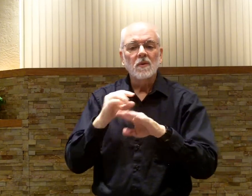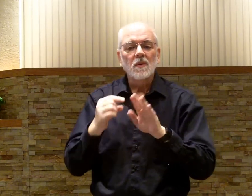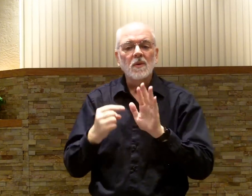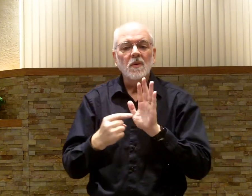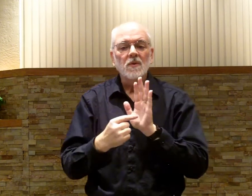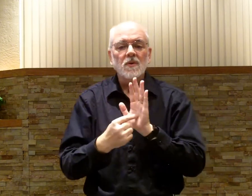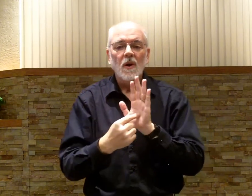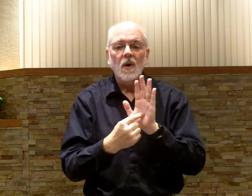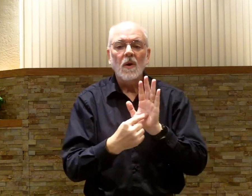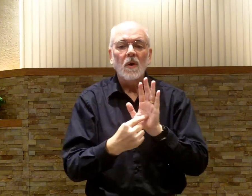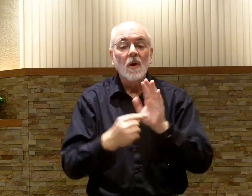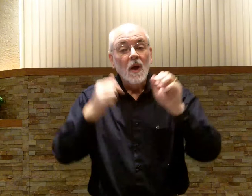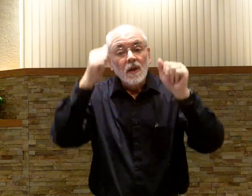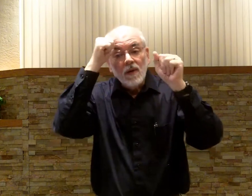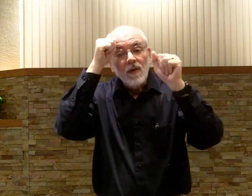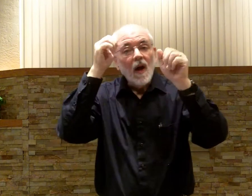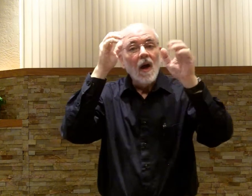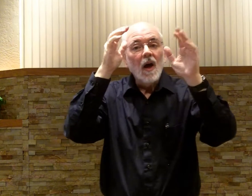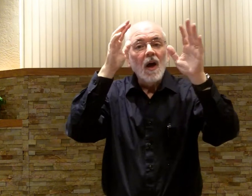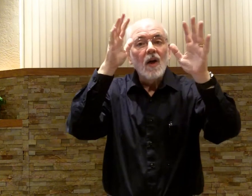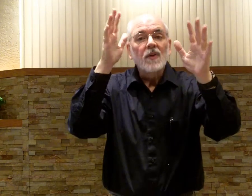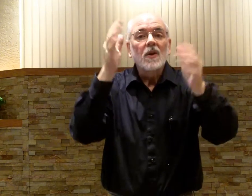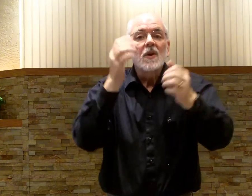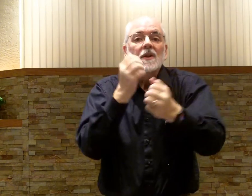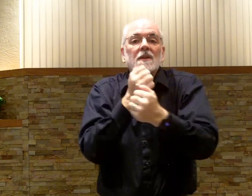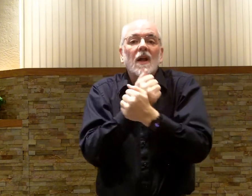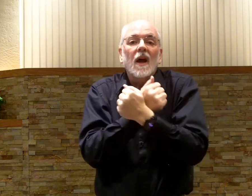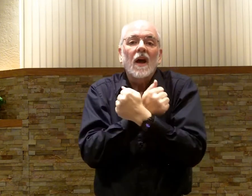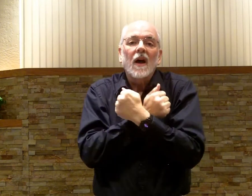show the Father's love.